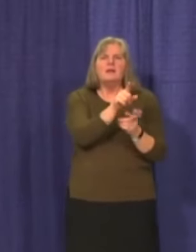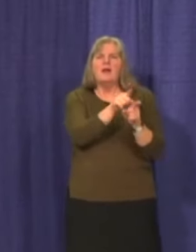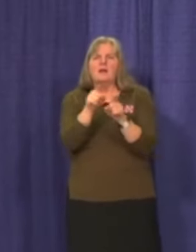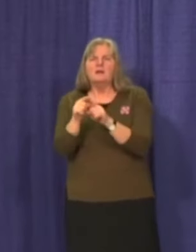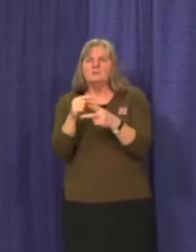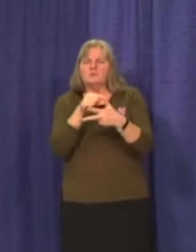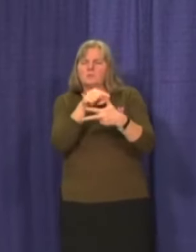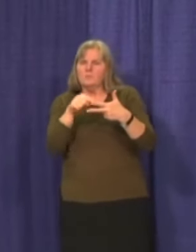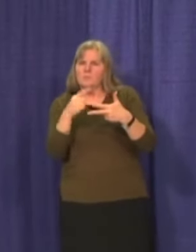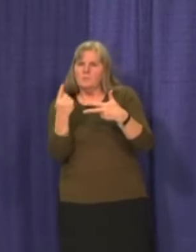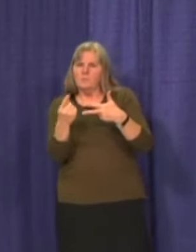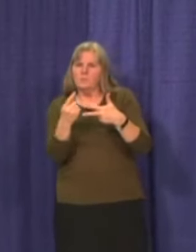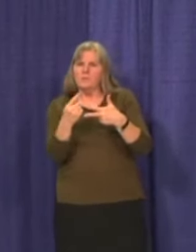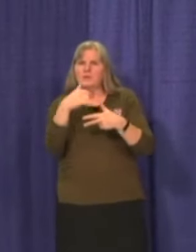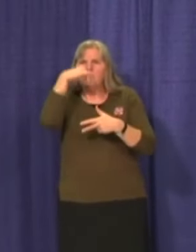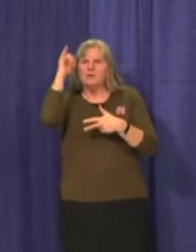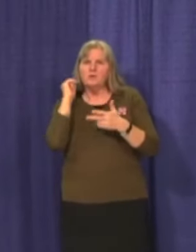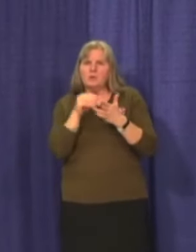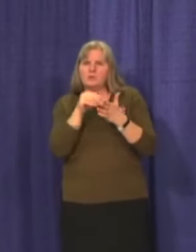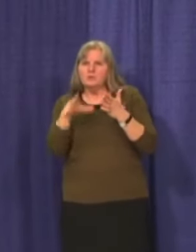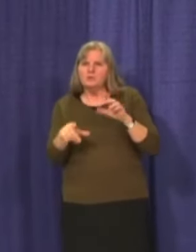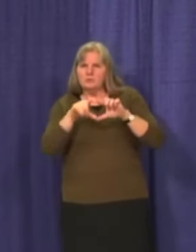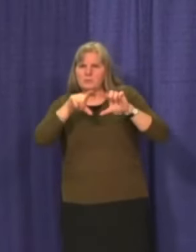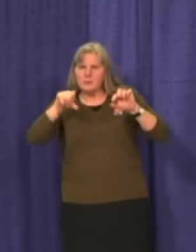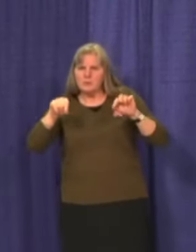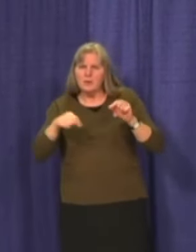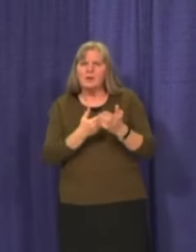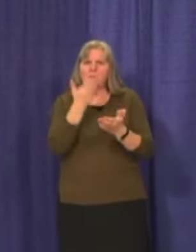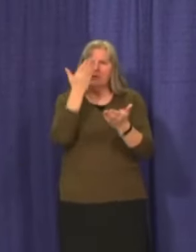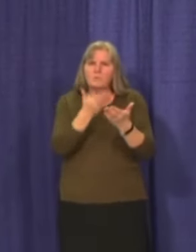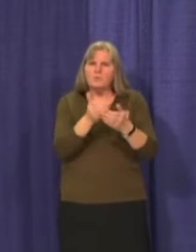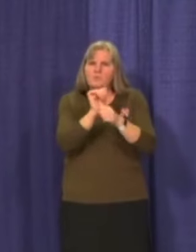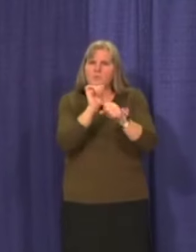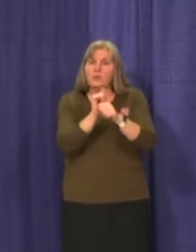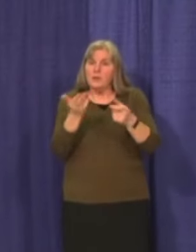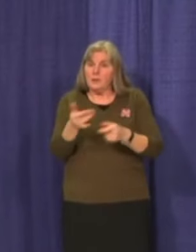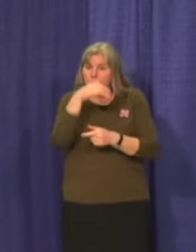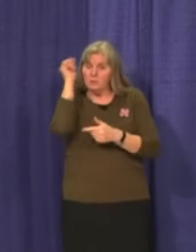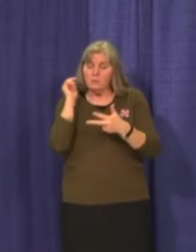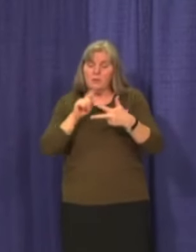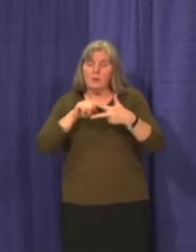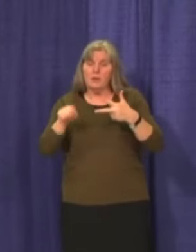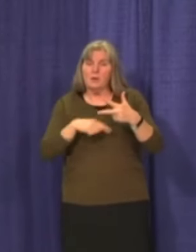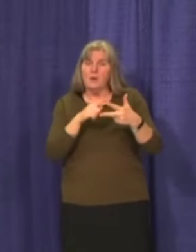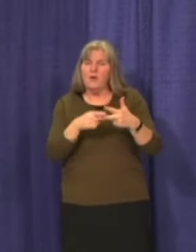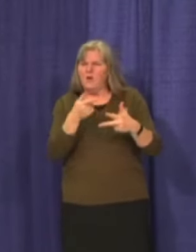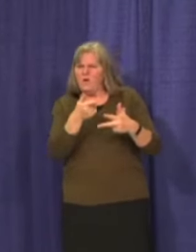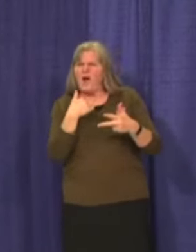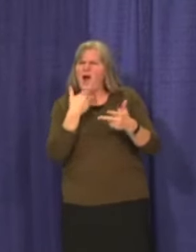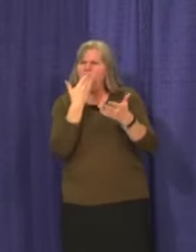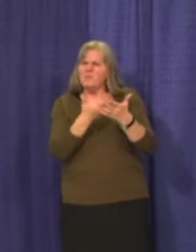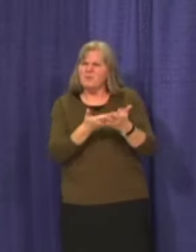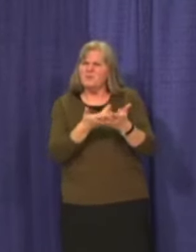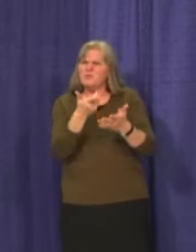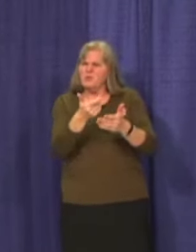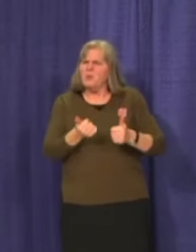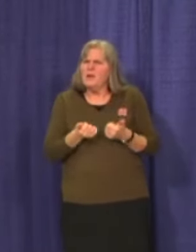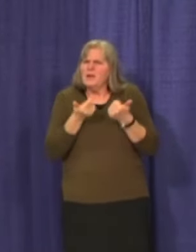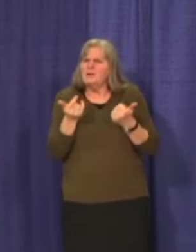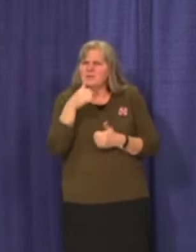a valid Yukon student card, proof of employment in the Yukon or reasonable proof of Yukon